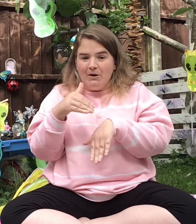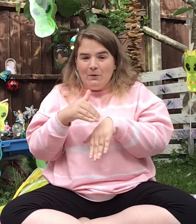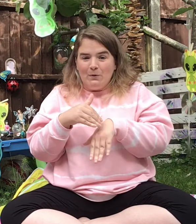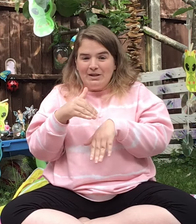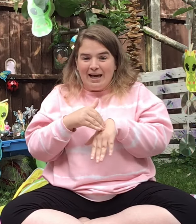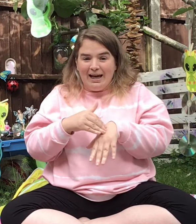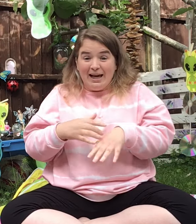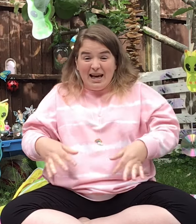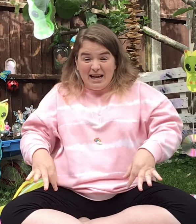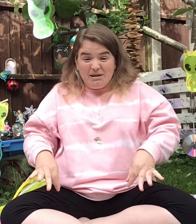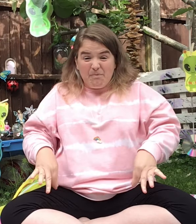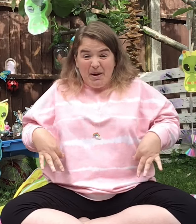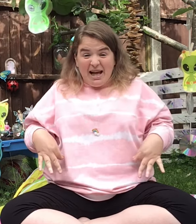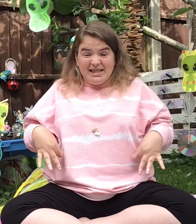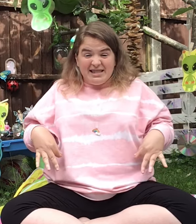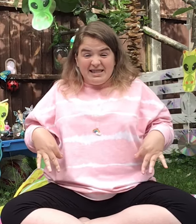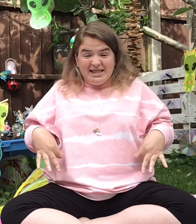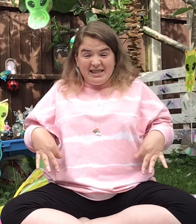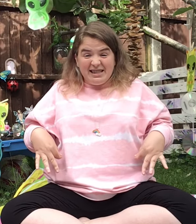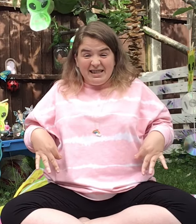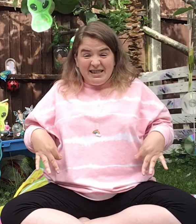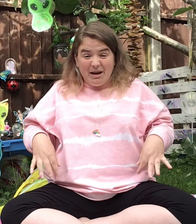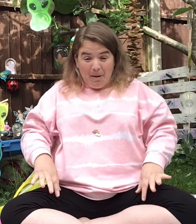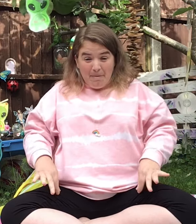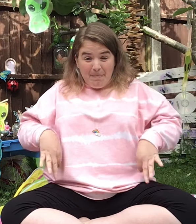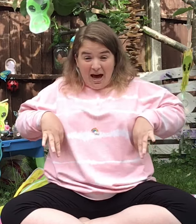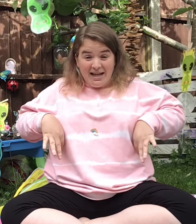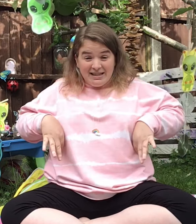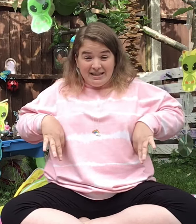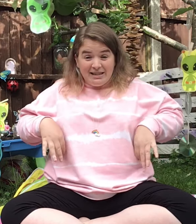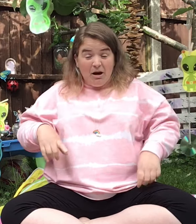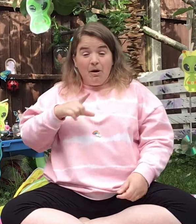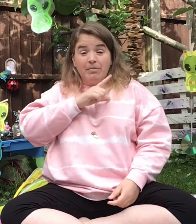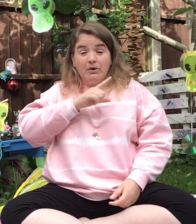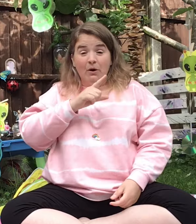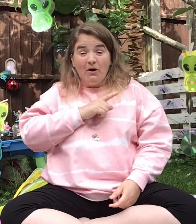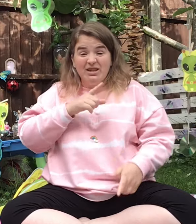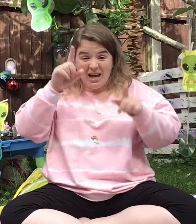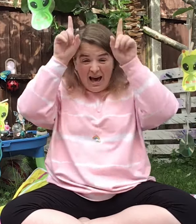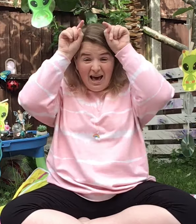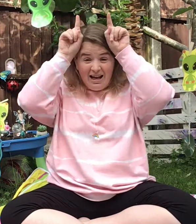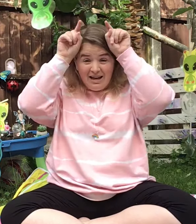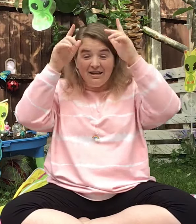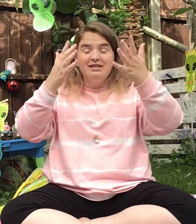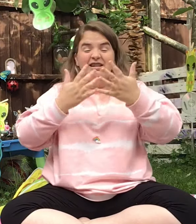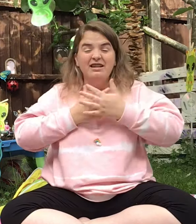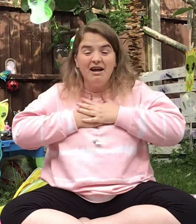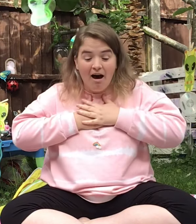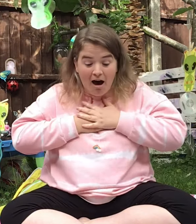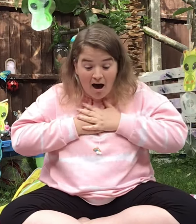naughty, is pants. Pants. Because aliens love